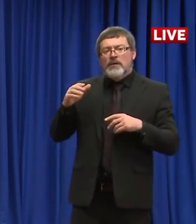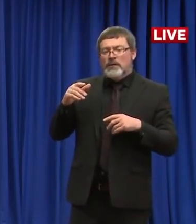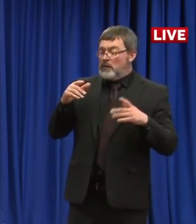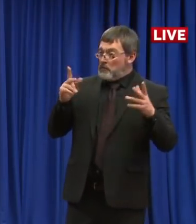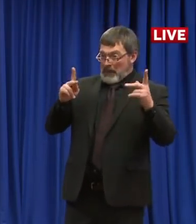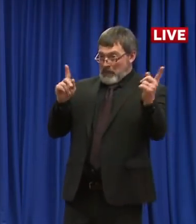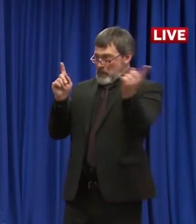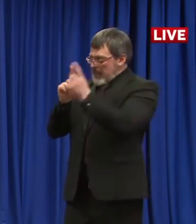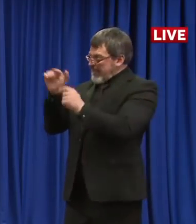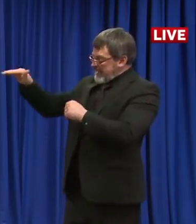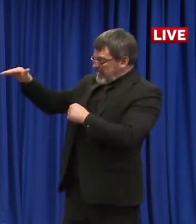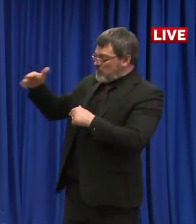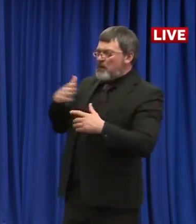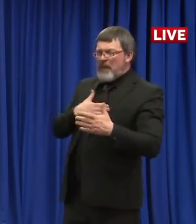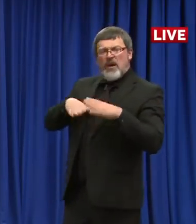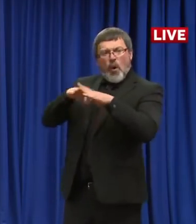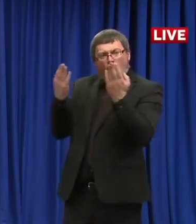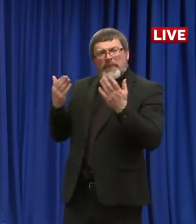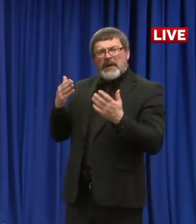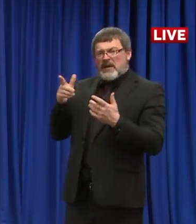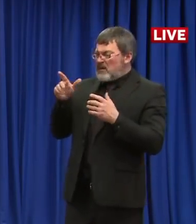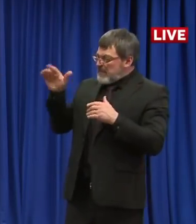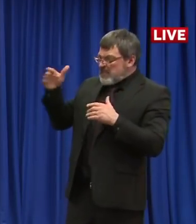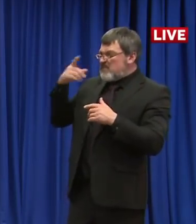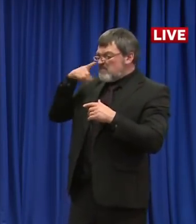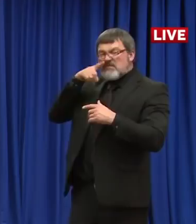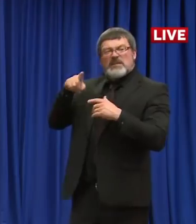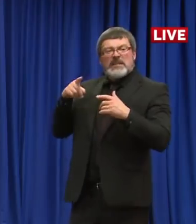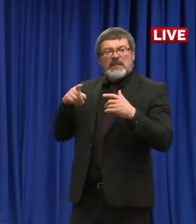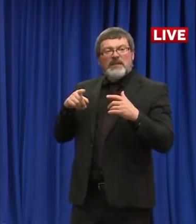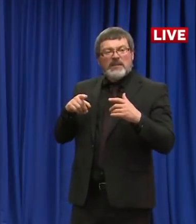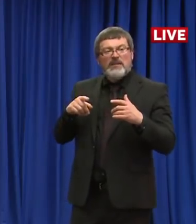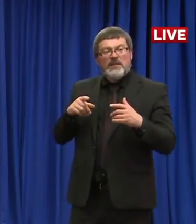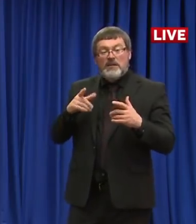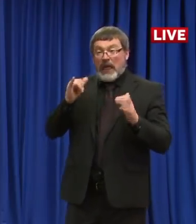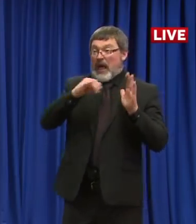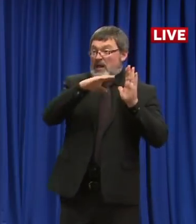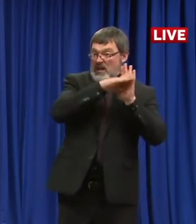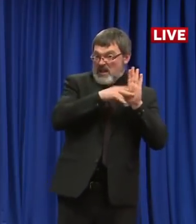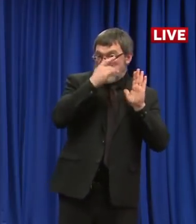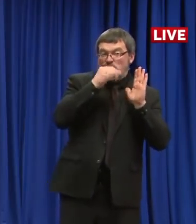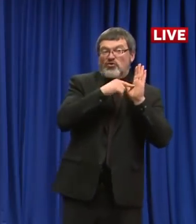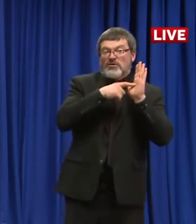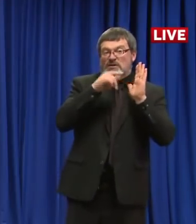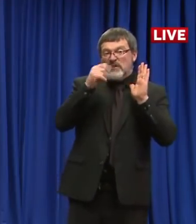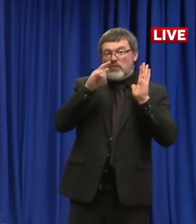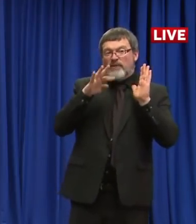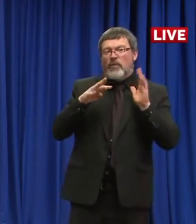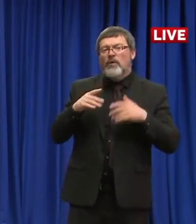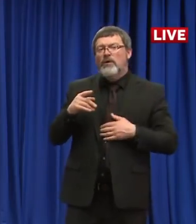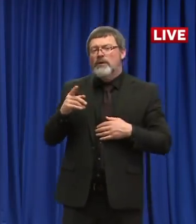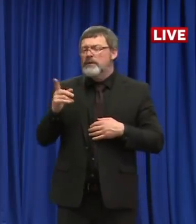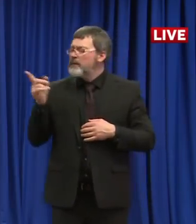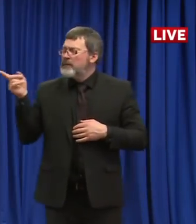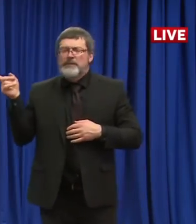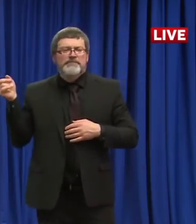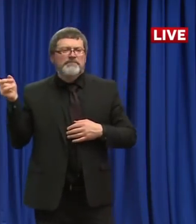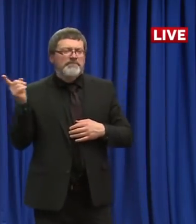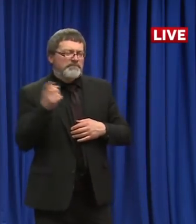response to the there's a petition online, I think that's the question to reopen things. And it was the first time we believe that